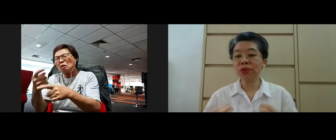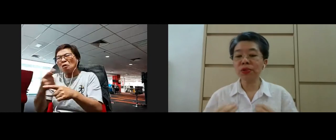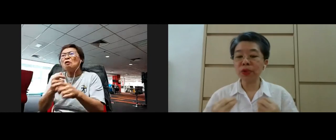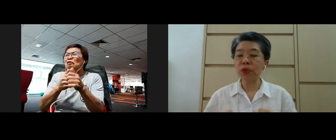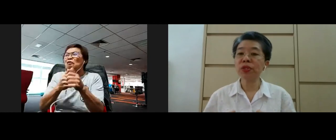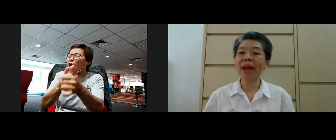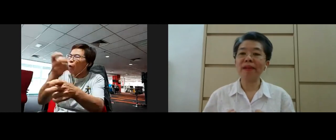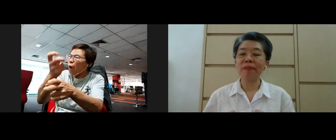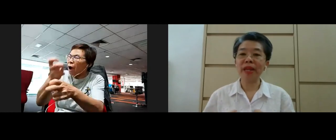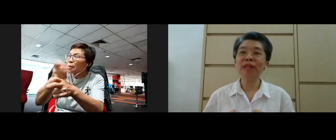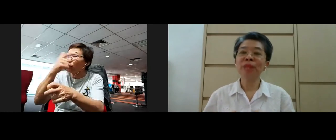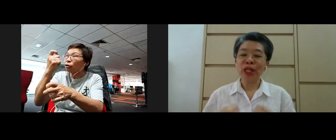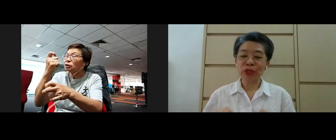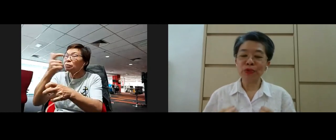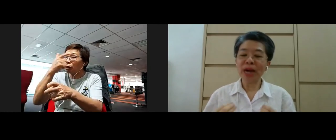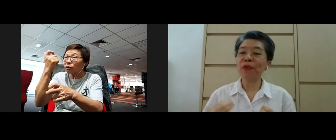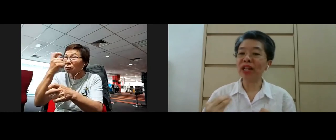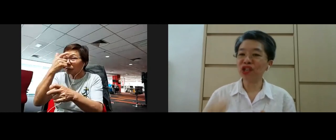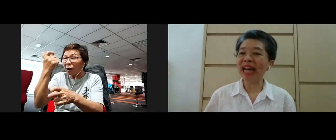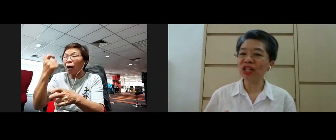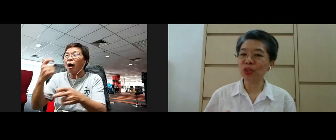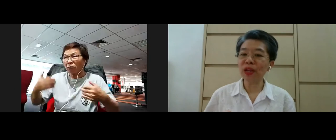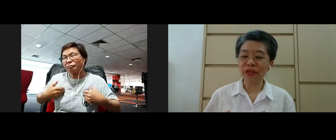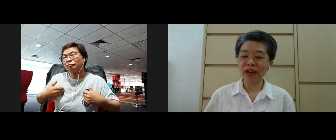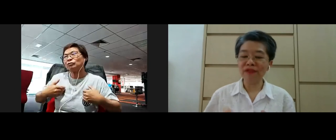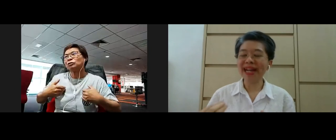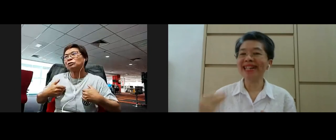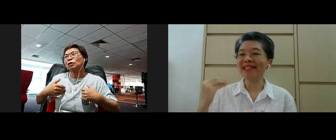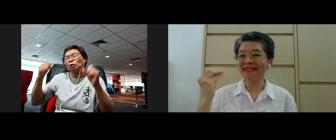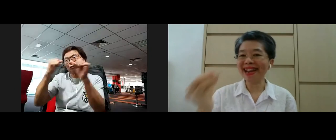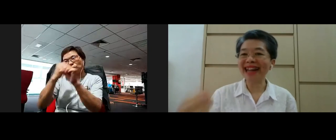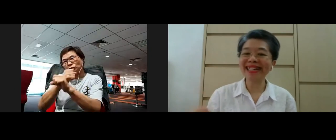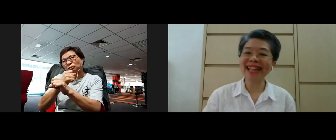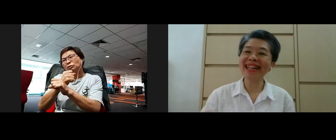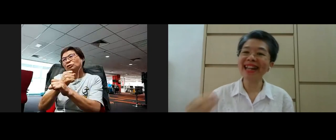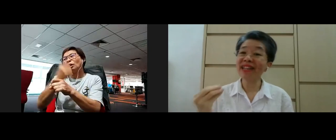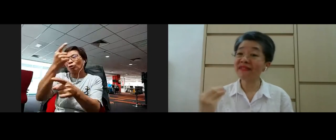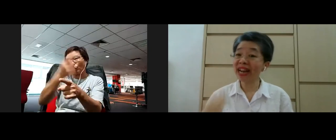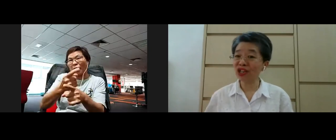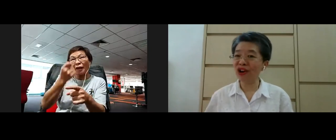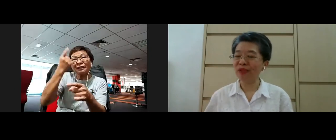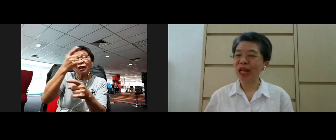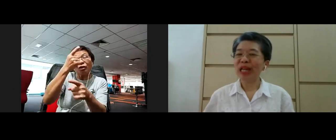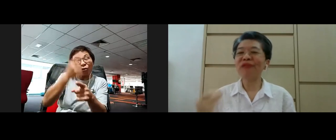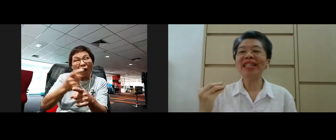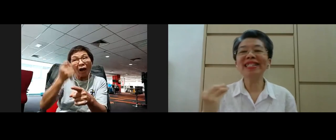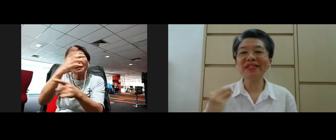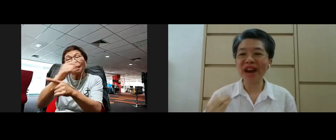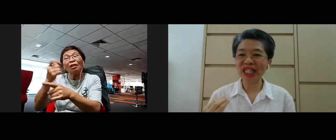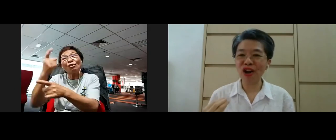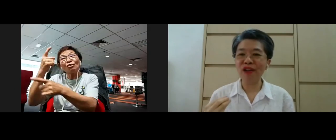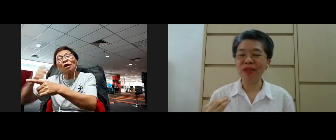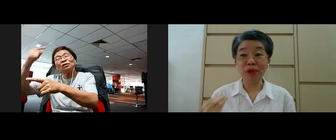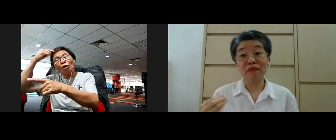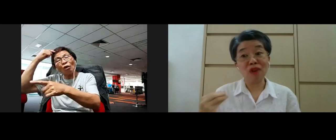all goes back to what we are challenged with regarding the right understanding and the right thought if under